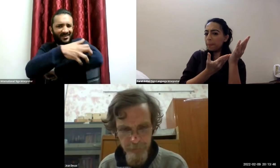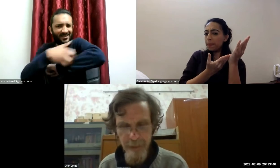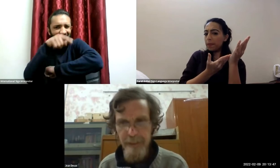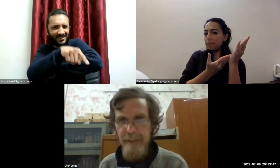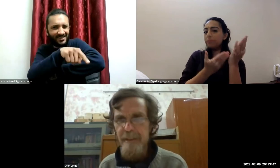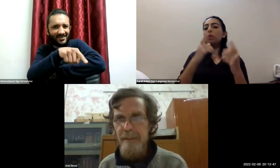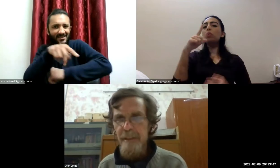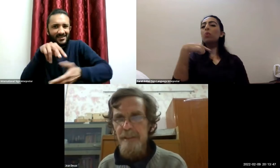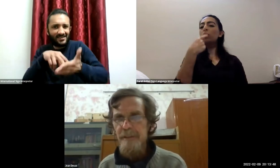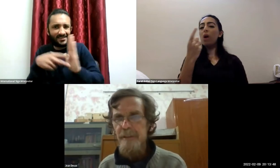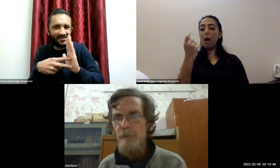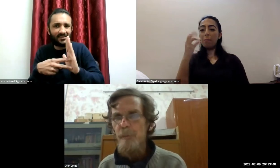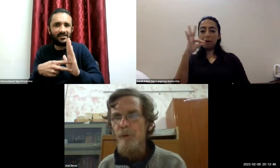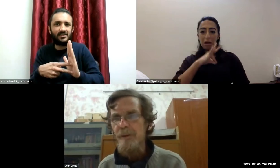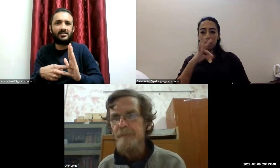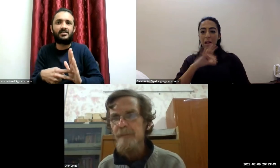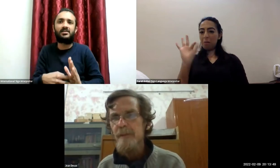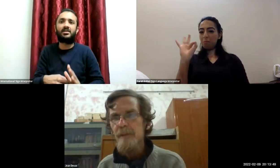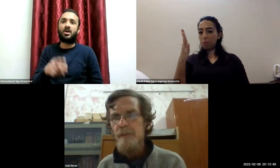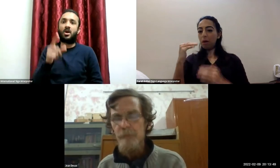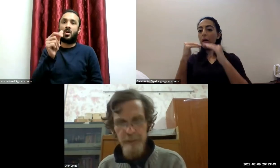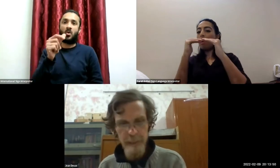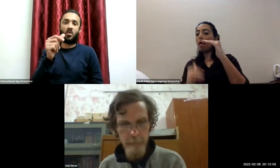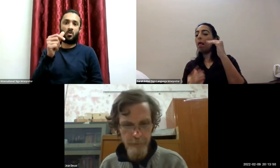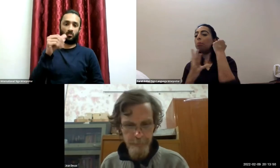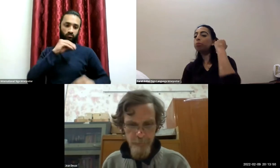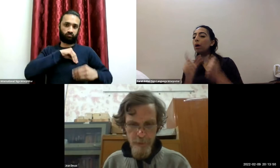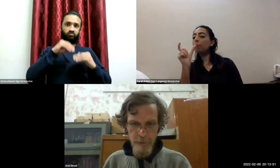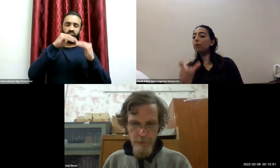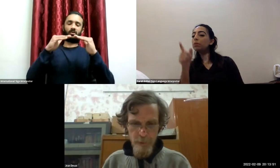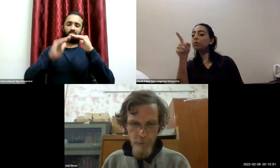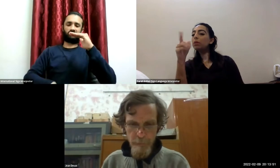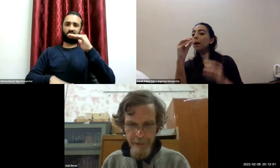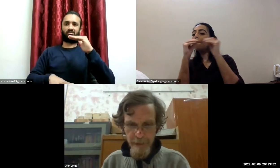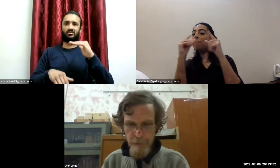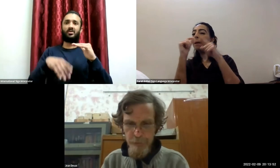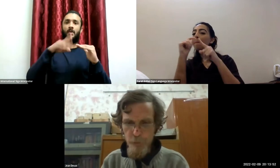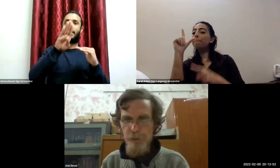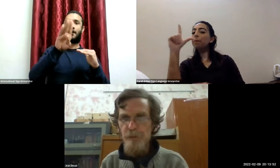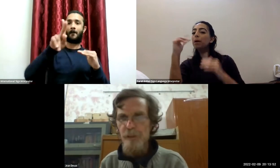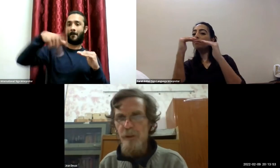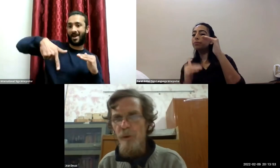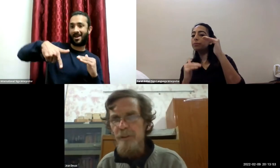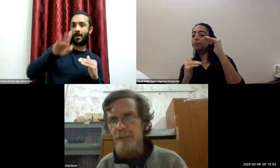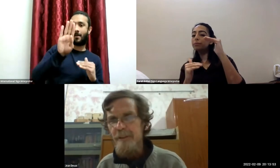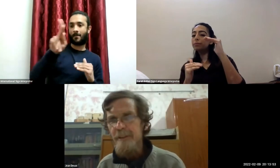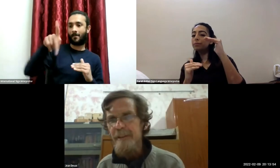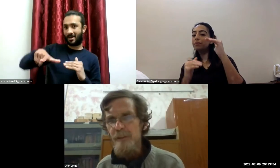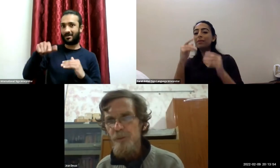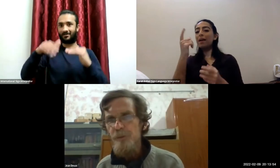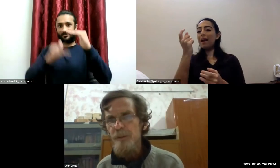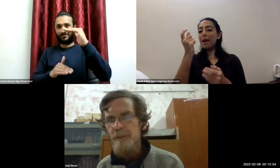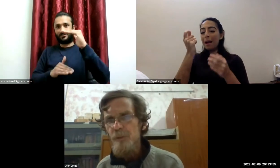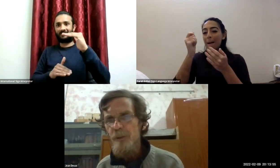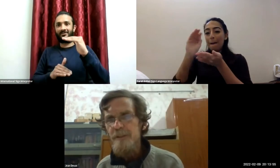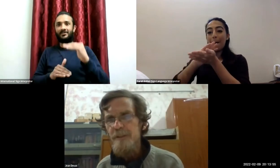that poverty line is considered poor so for example the world bank often uses one dollar a day